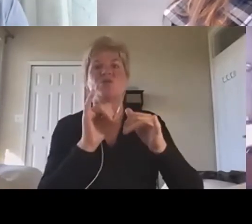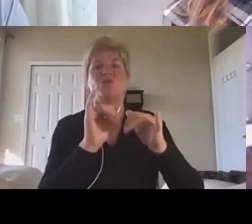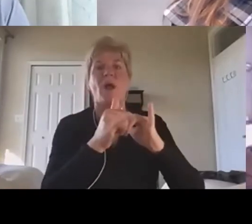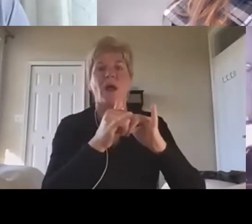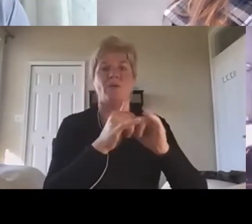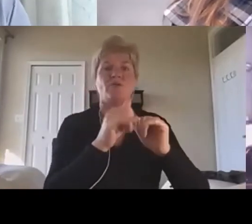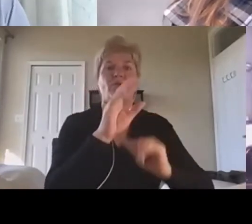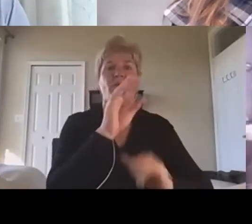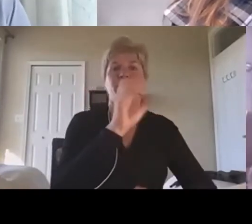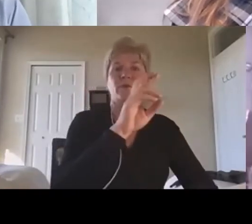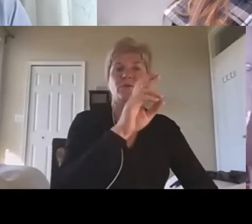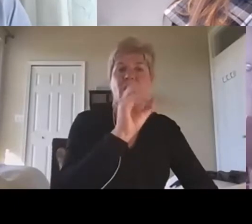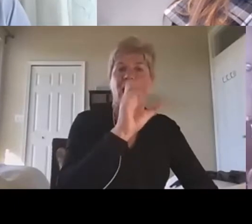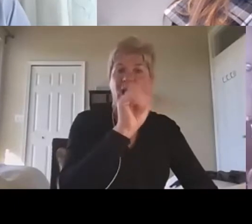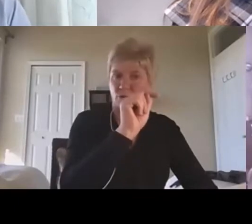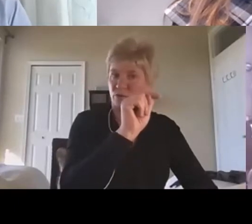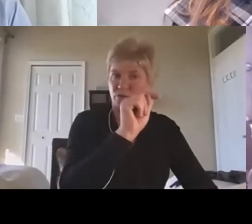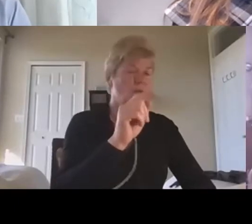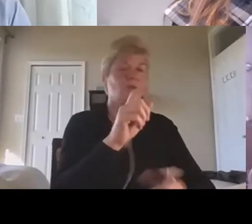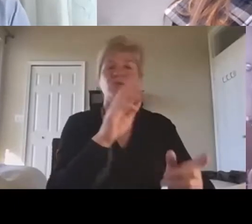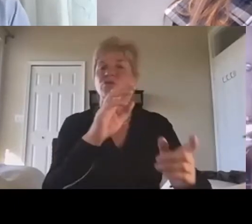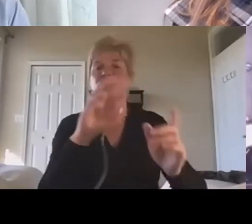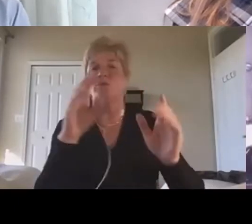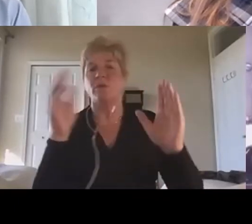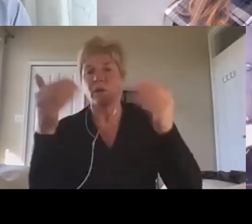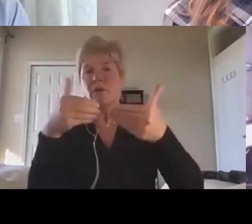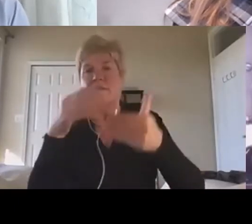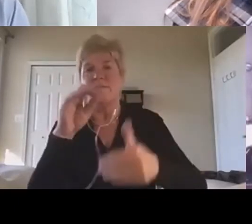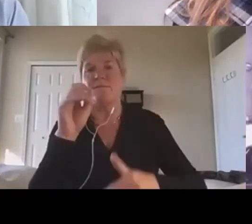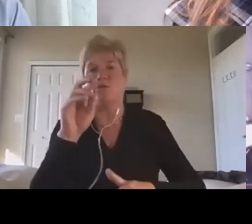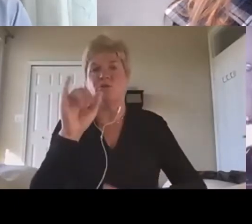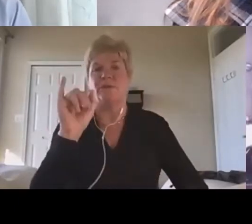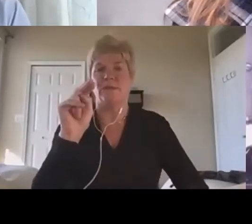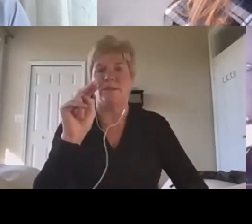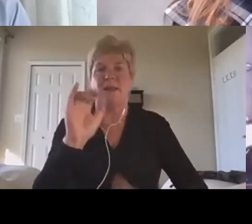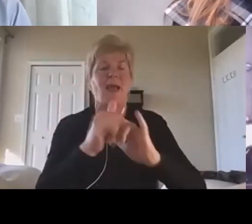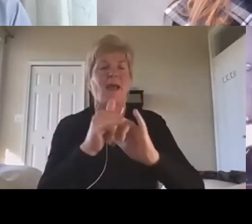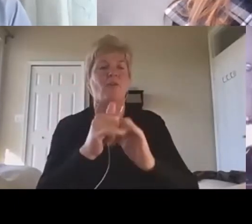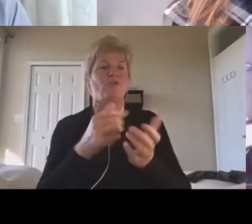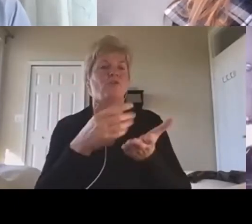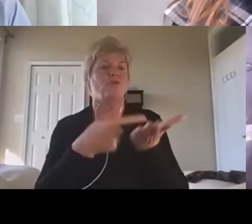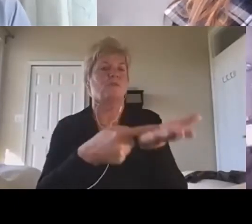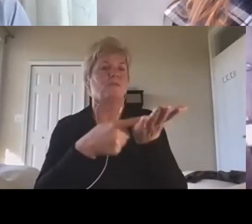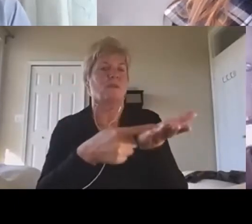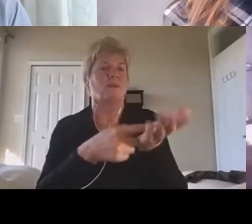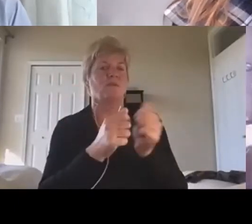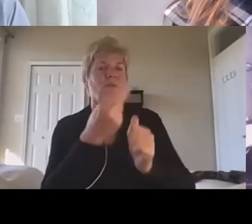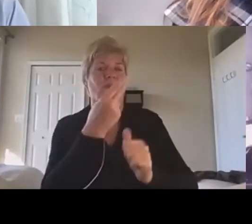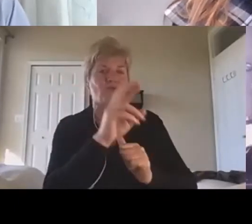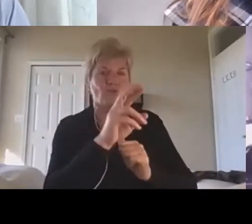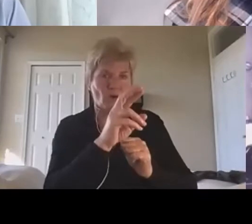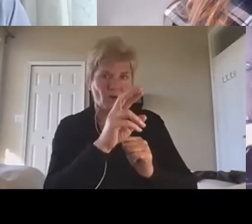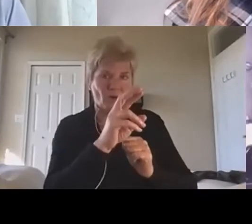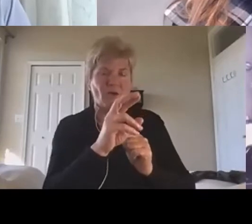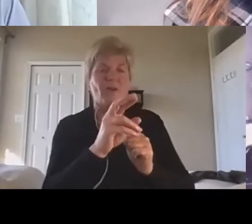filtering in and then how do you deal with that concern about with HR around building a job around people and then if they leave, what do you do?